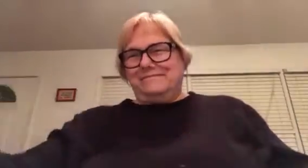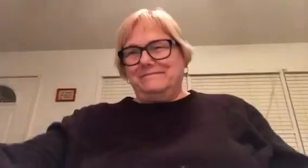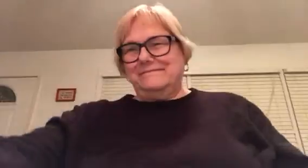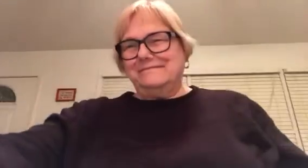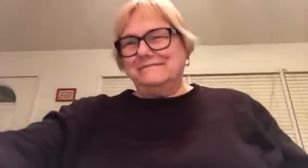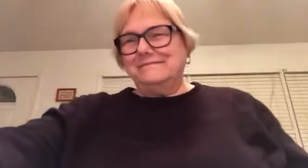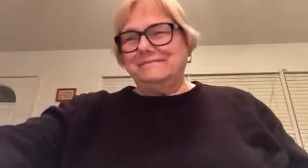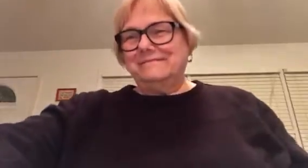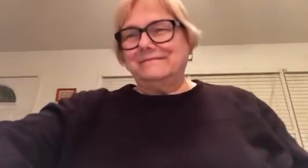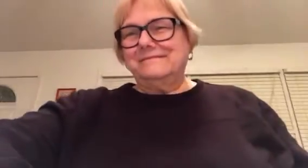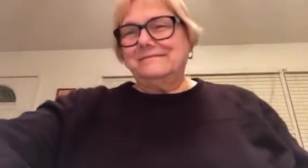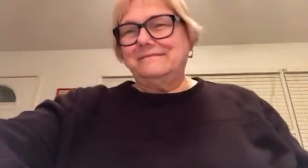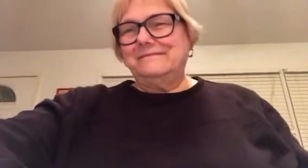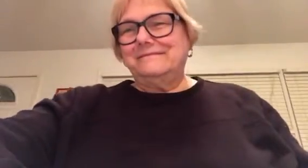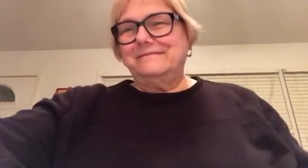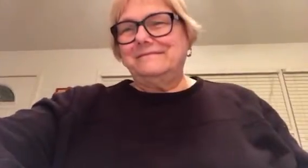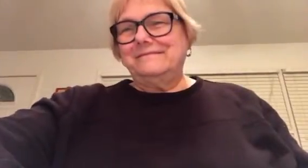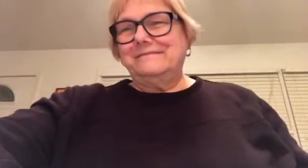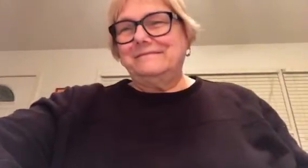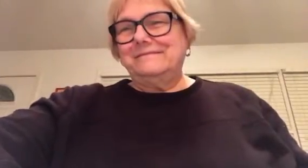started blending tree to make a painful process of getting more.